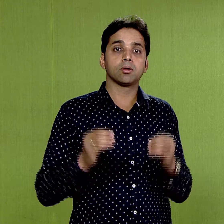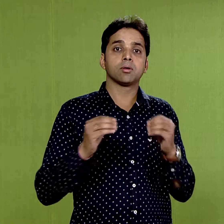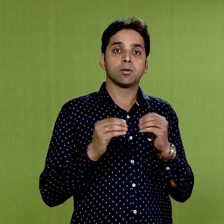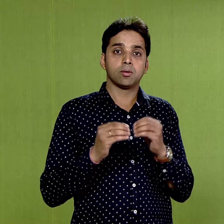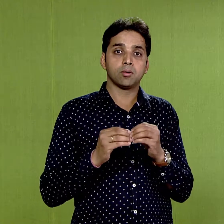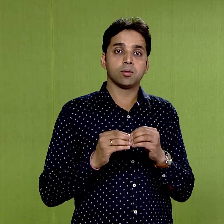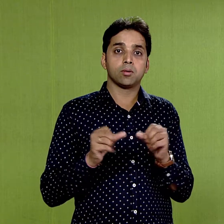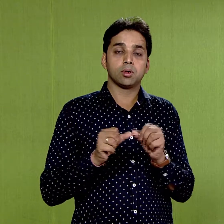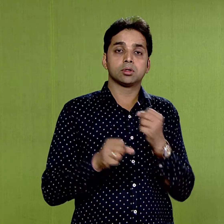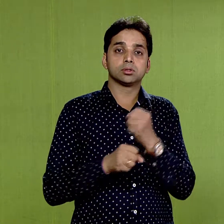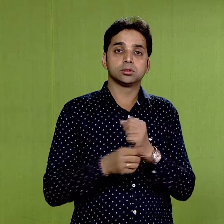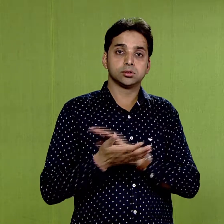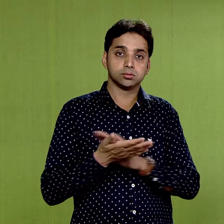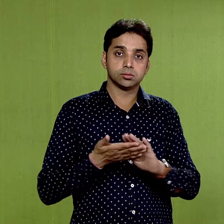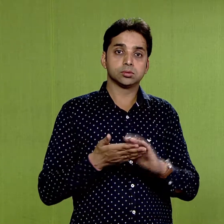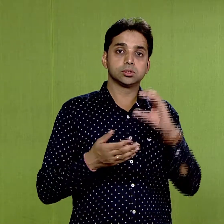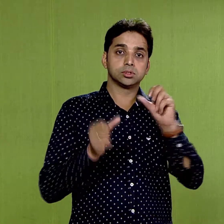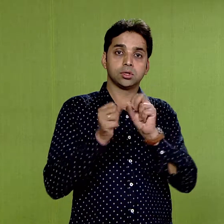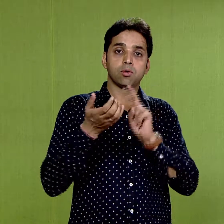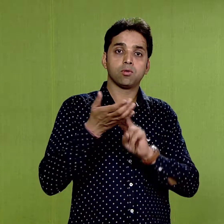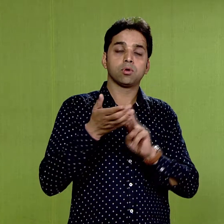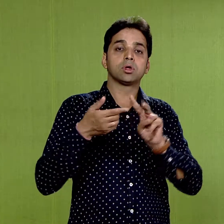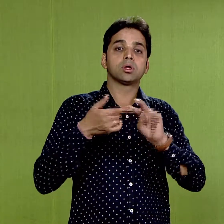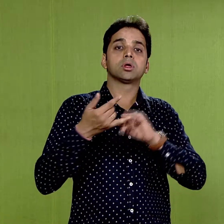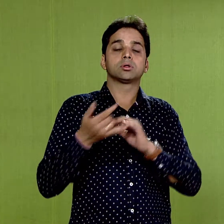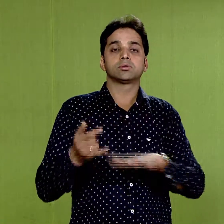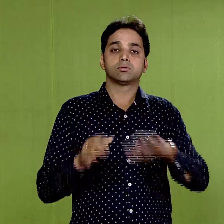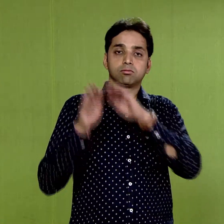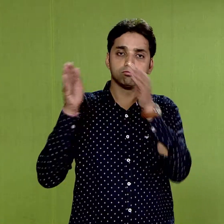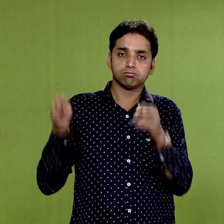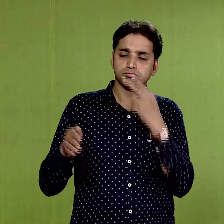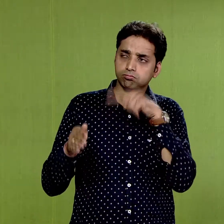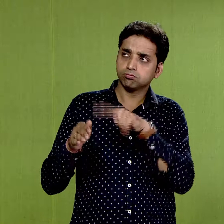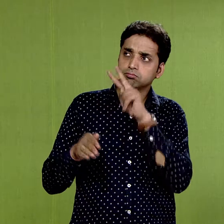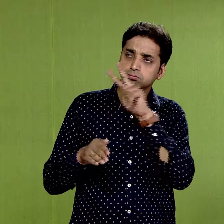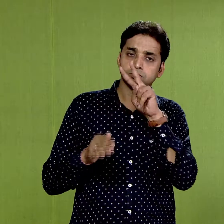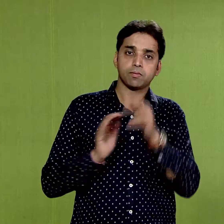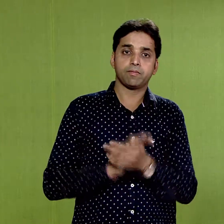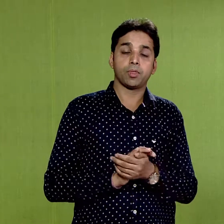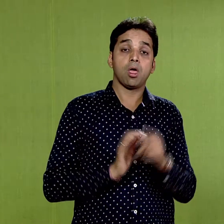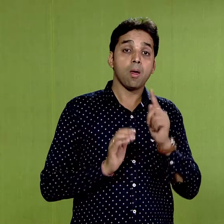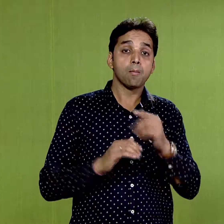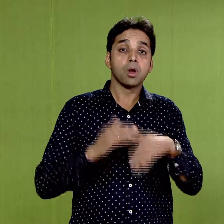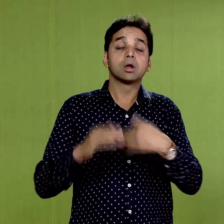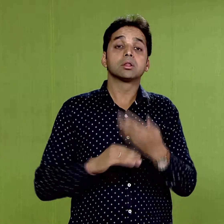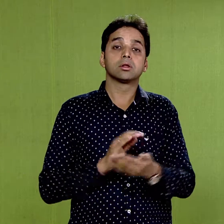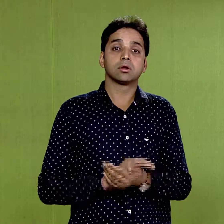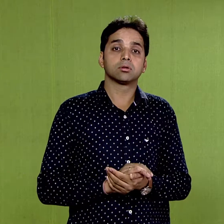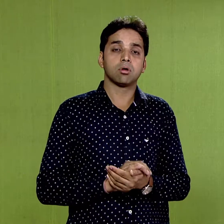but they depict a crowded world